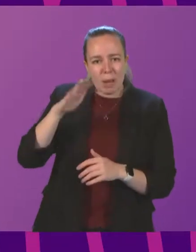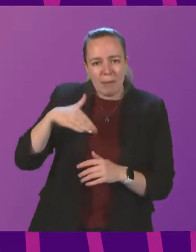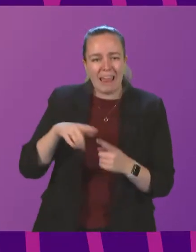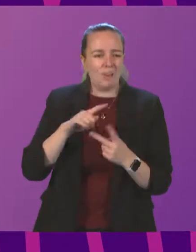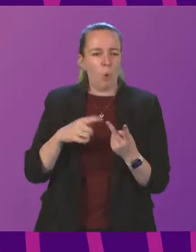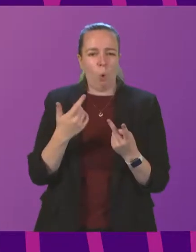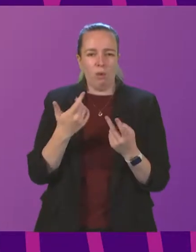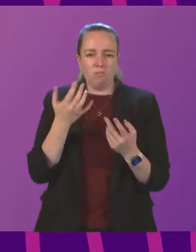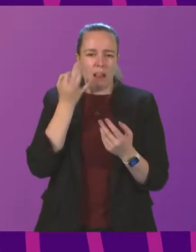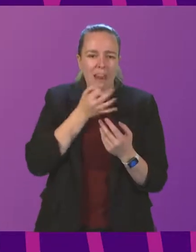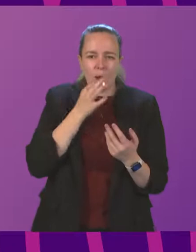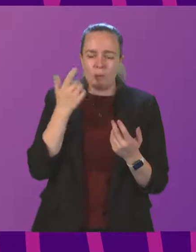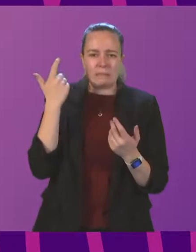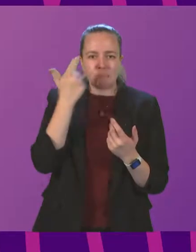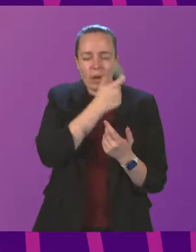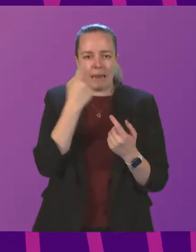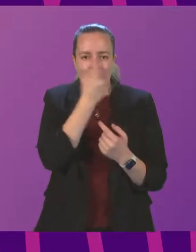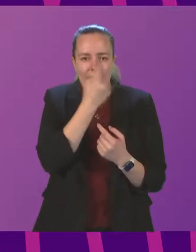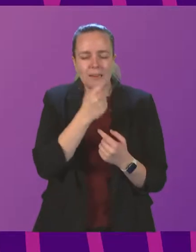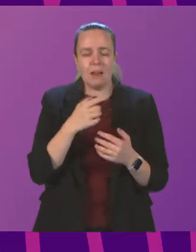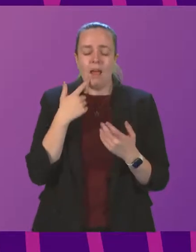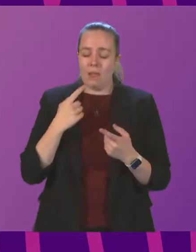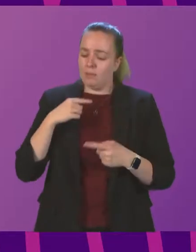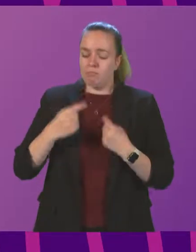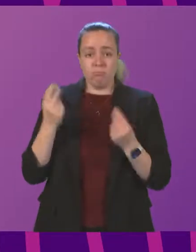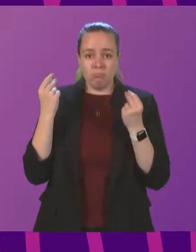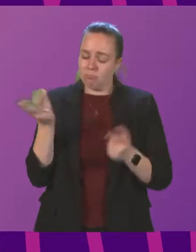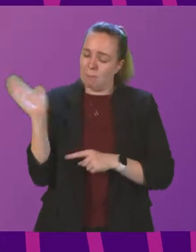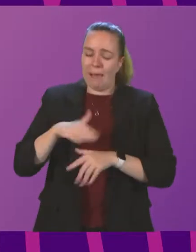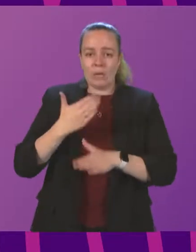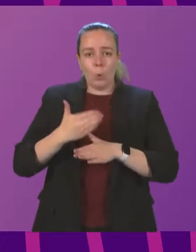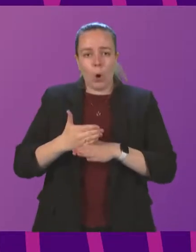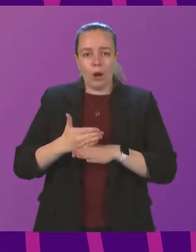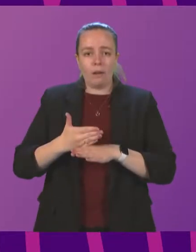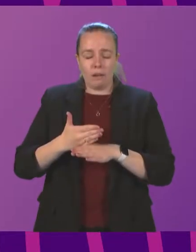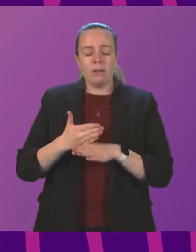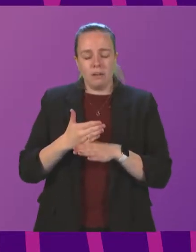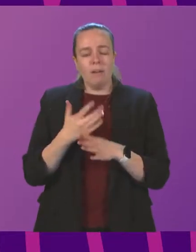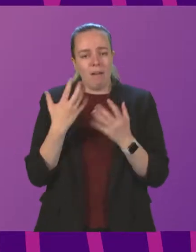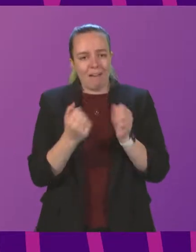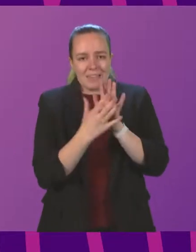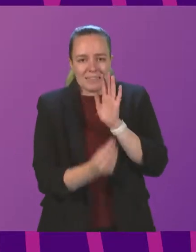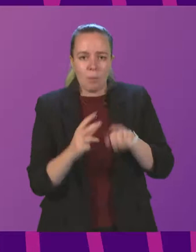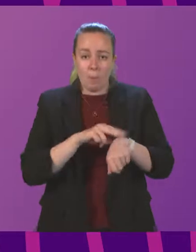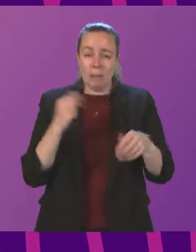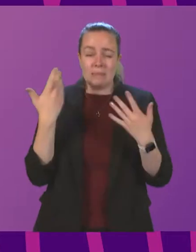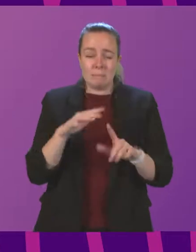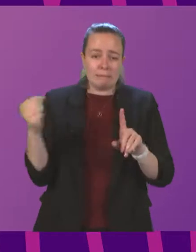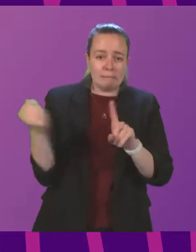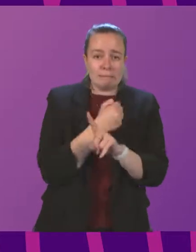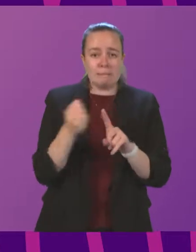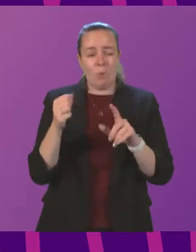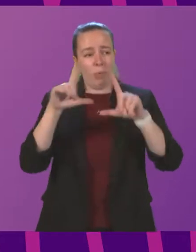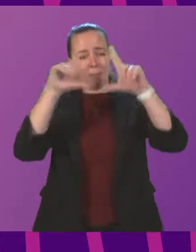sprayed into their eyes, then reverting back to the front line immediately afterwards. There are examples of officers being hit over the head with